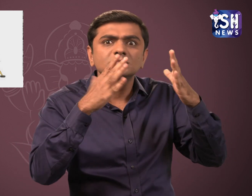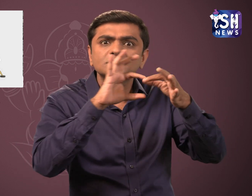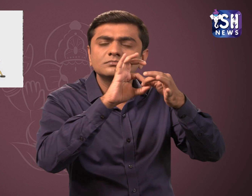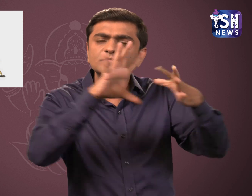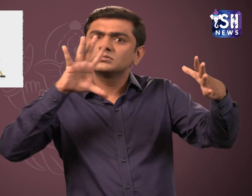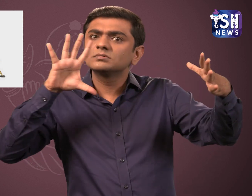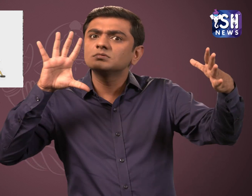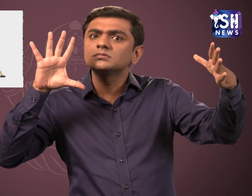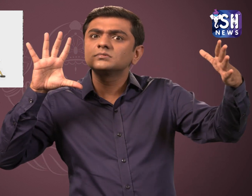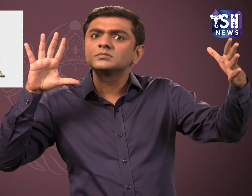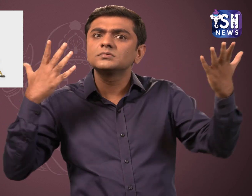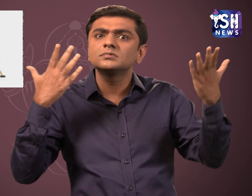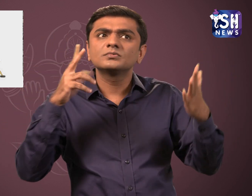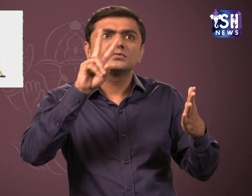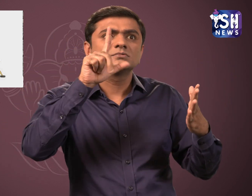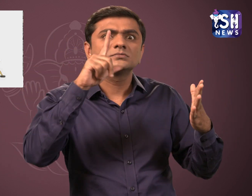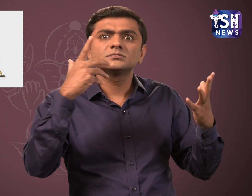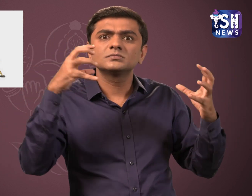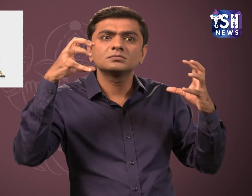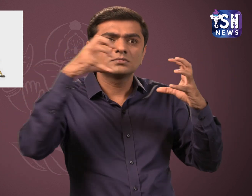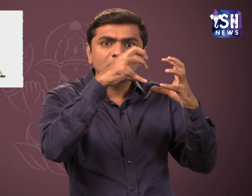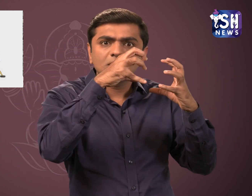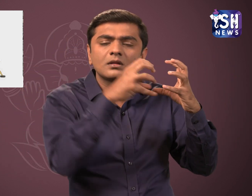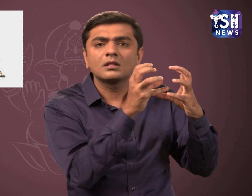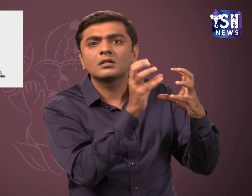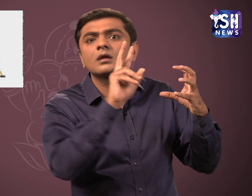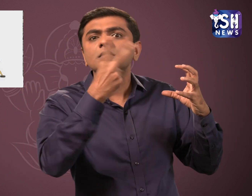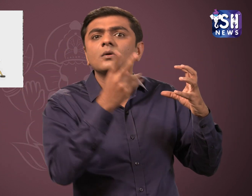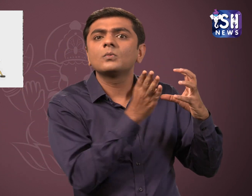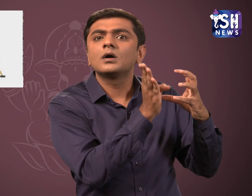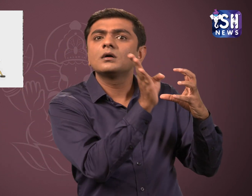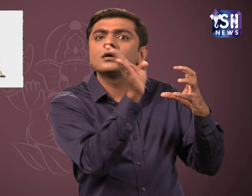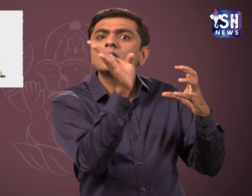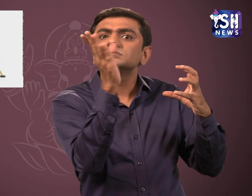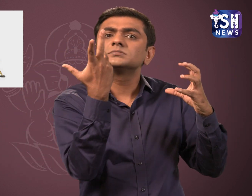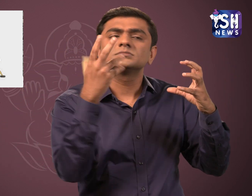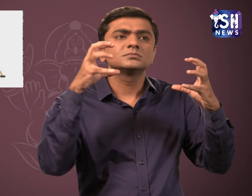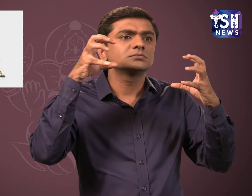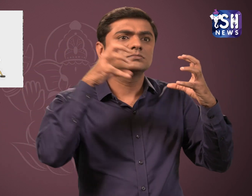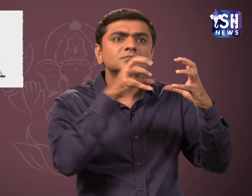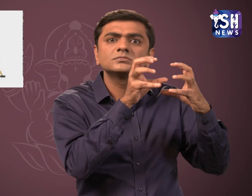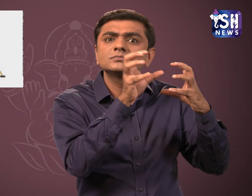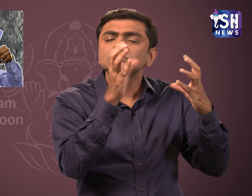communication with the lander and the lander deviated from its original course.